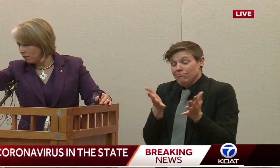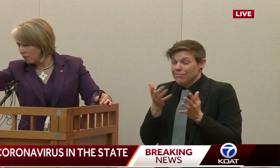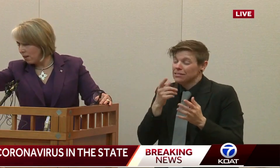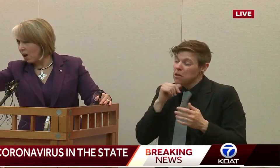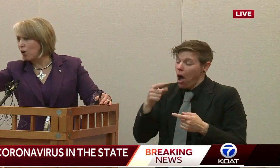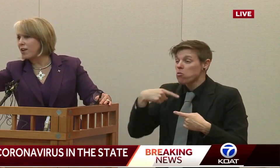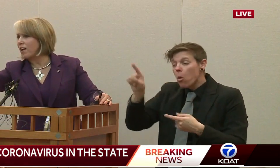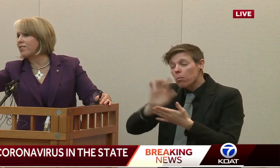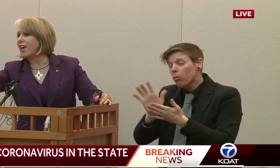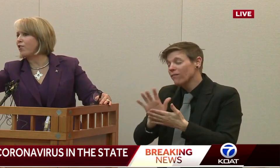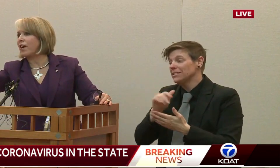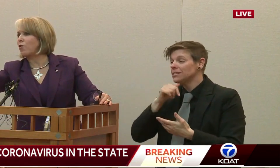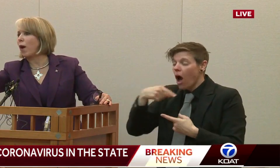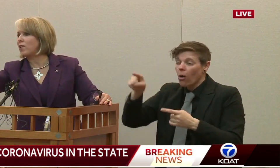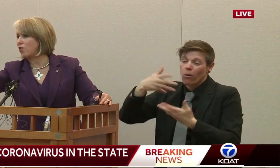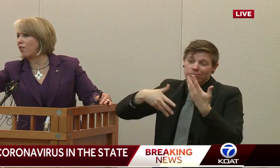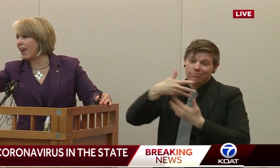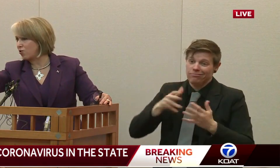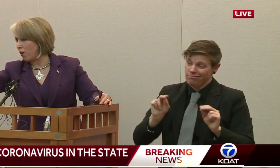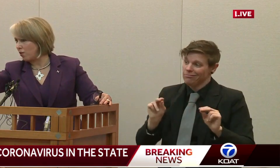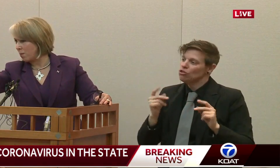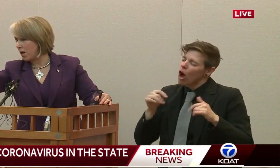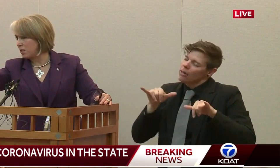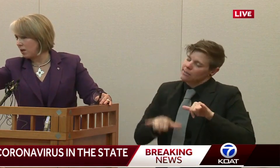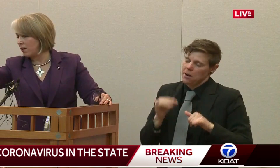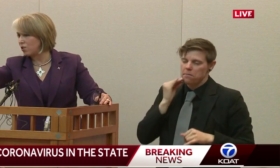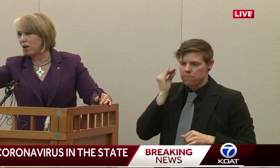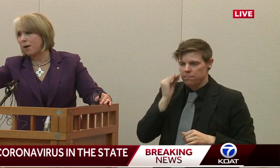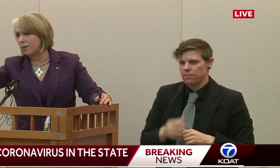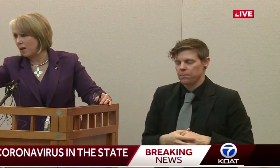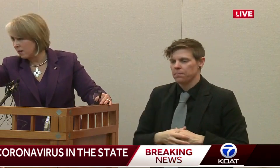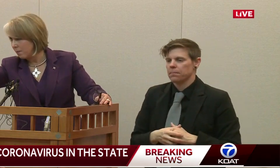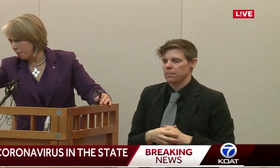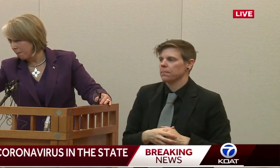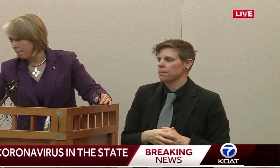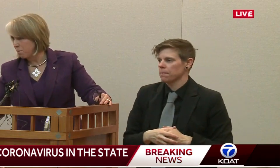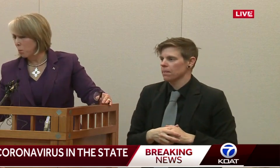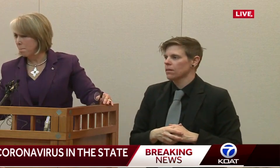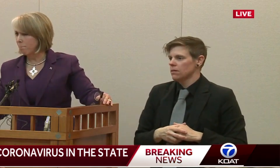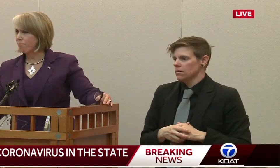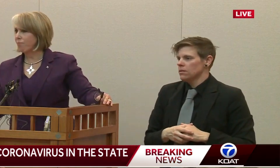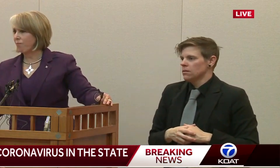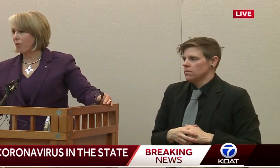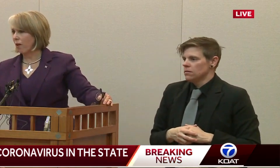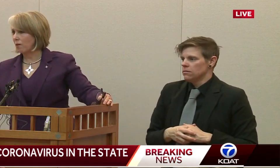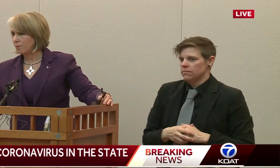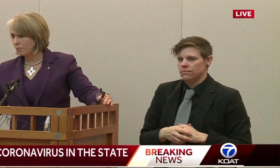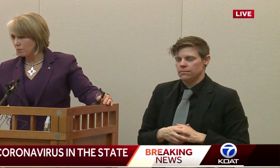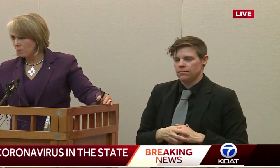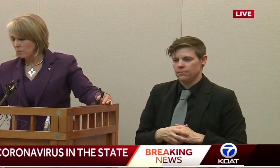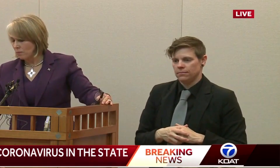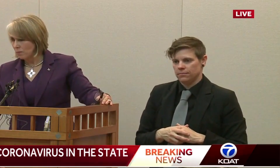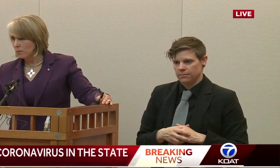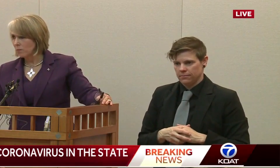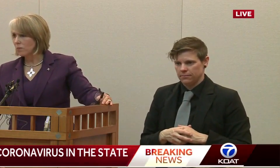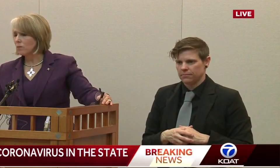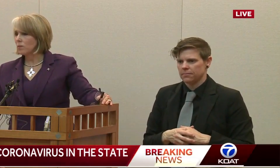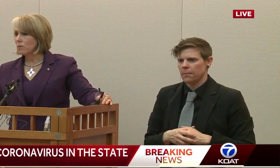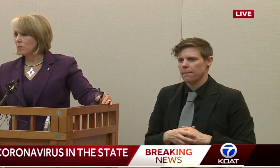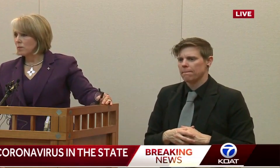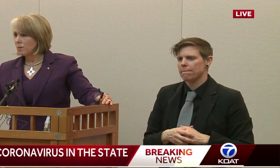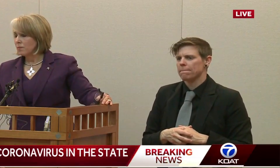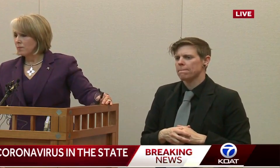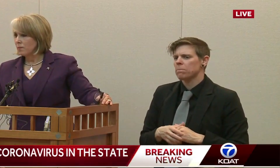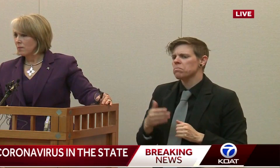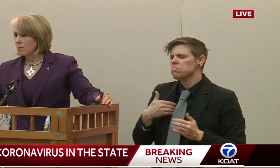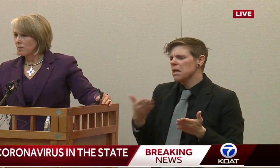Right here. I'll go. Dan, you're going to have to wait until the next round. Do you mind? All right. Sorry about that. I was going to ask which schools